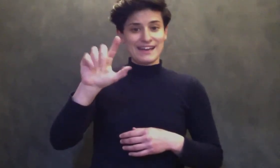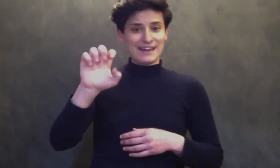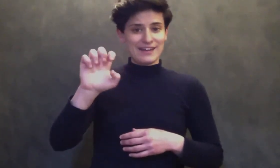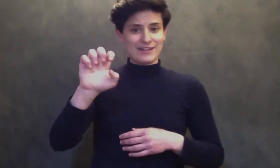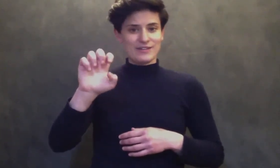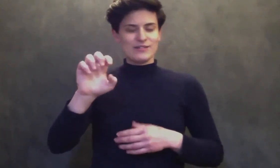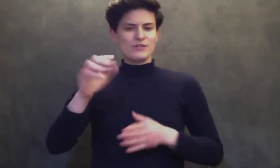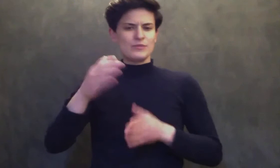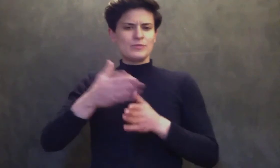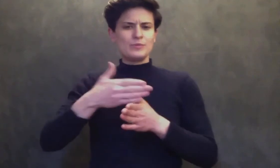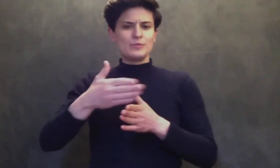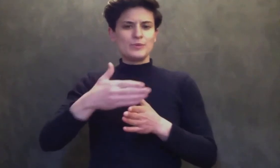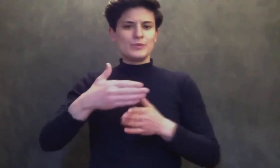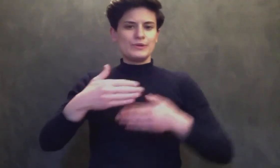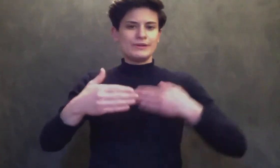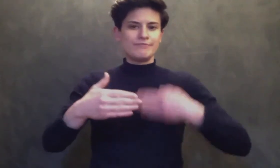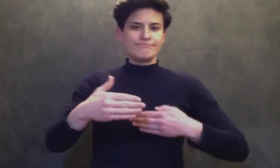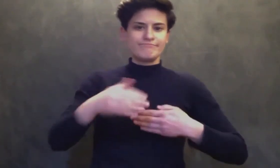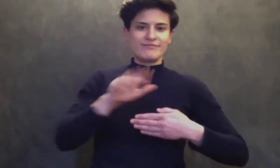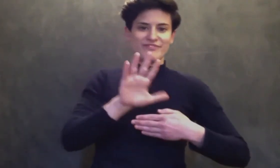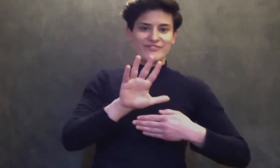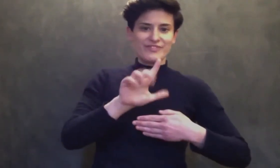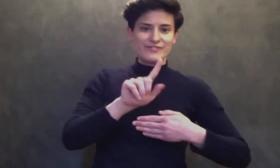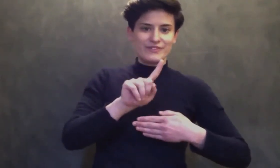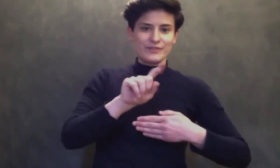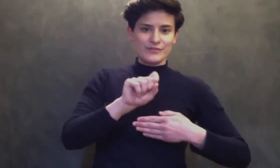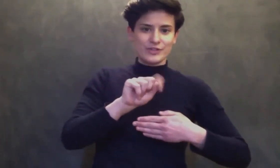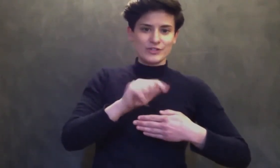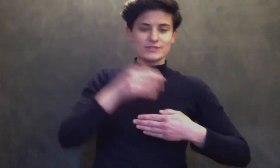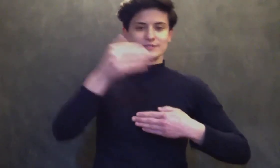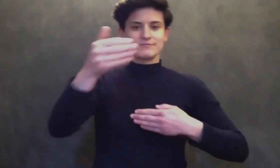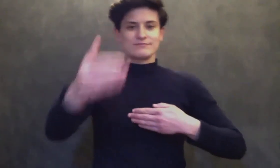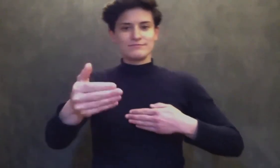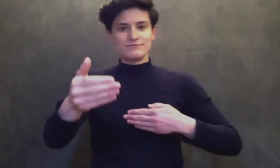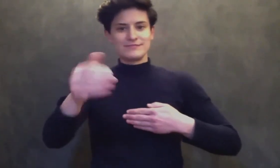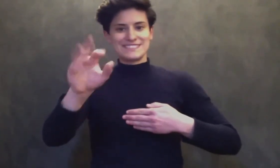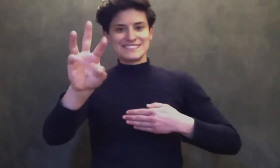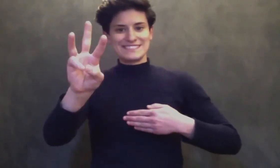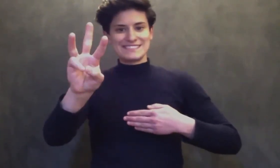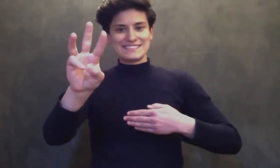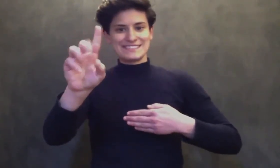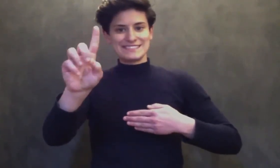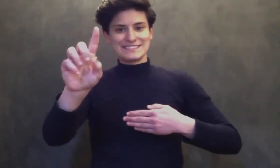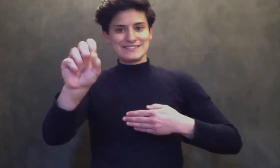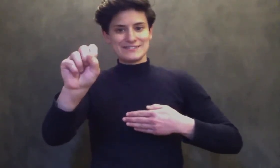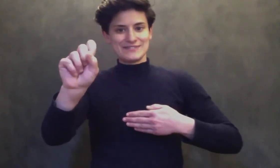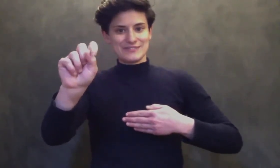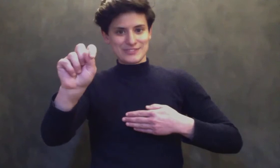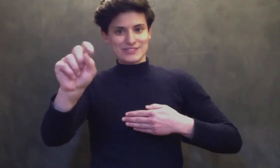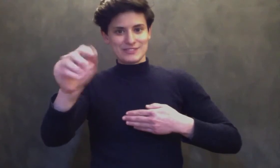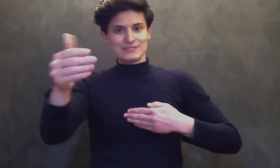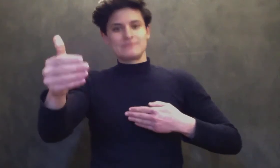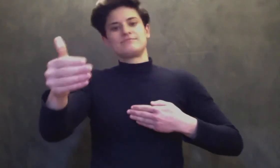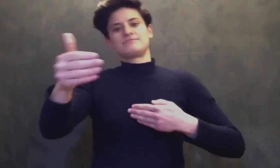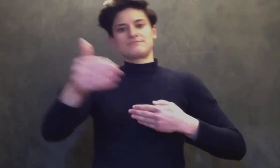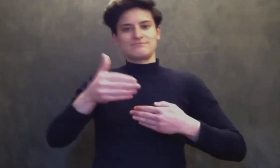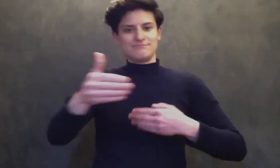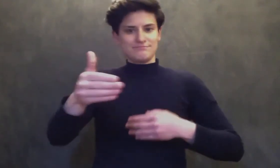We're going to meet at the main entrance on Yale in between 51st and 61st